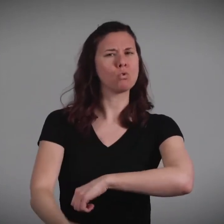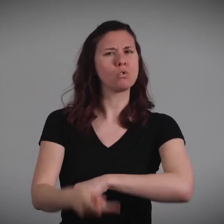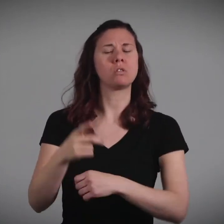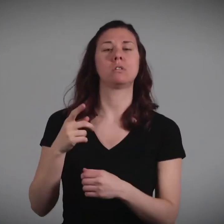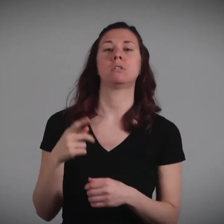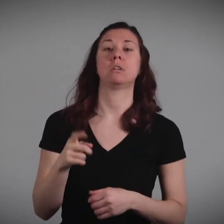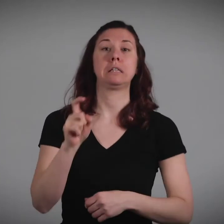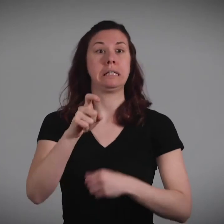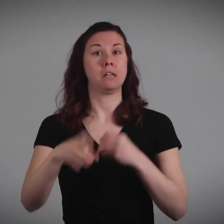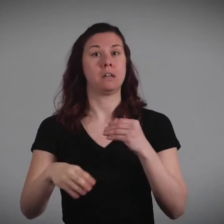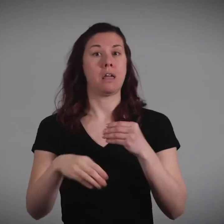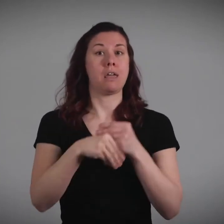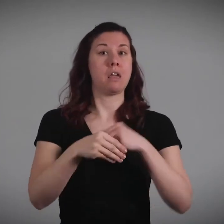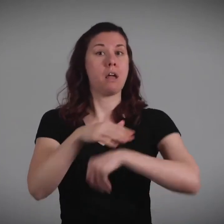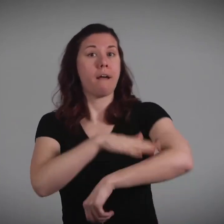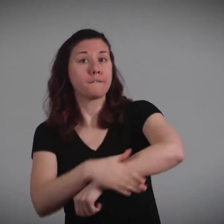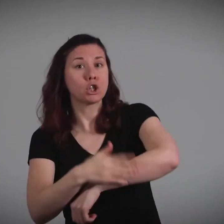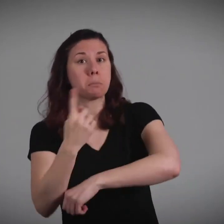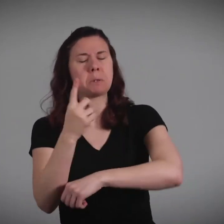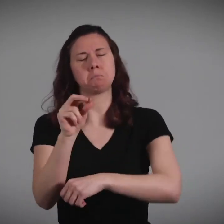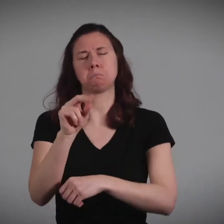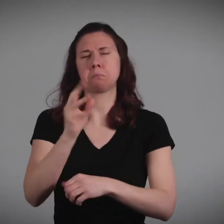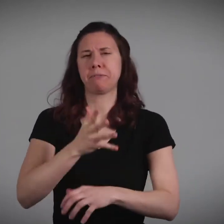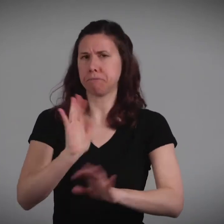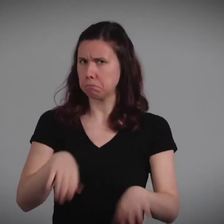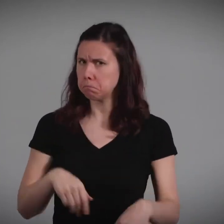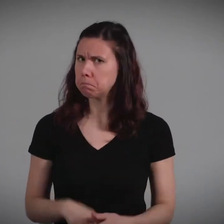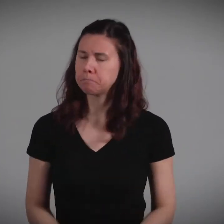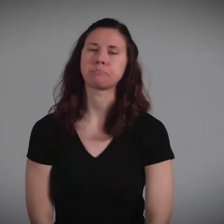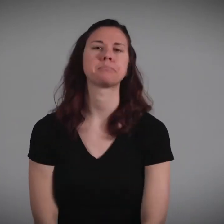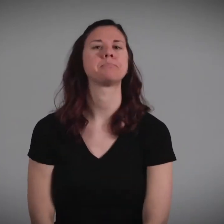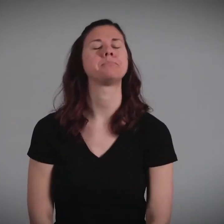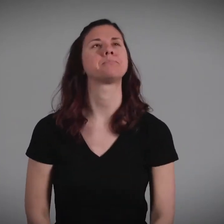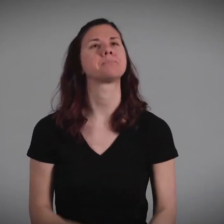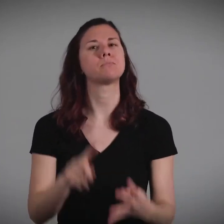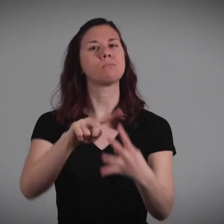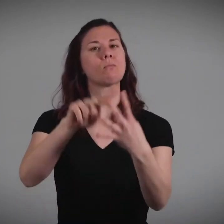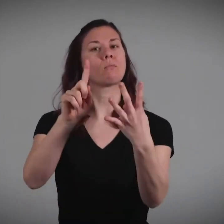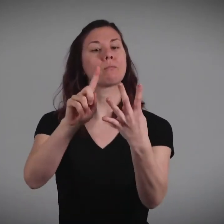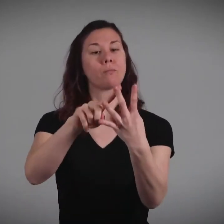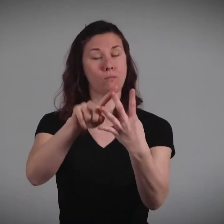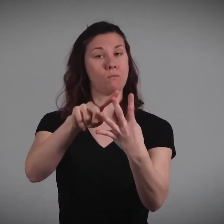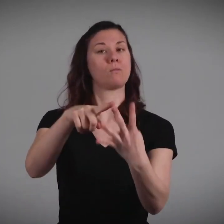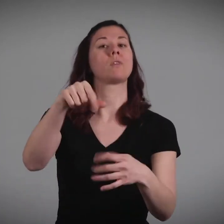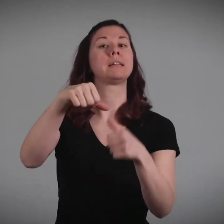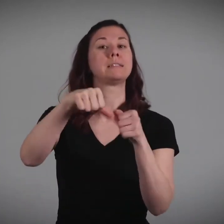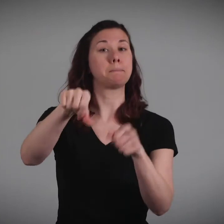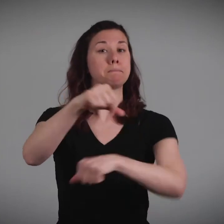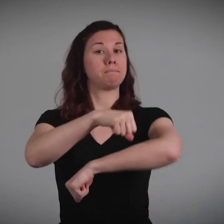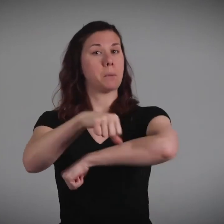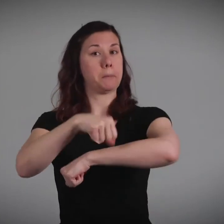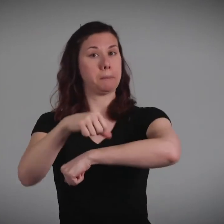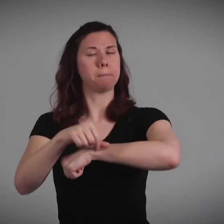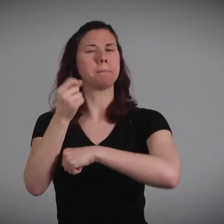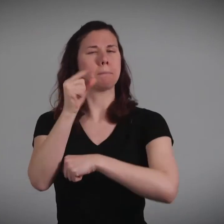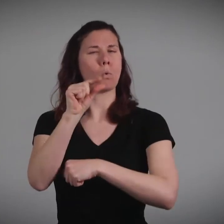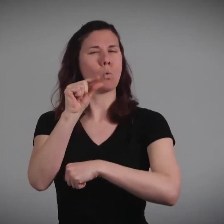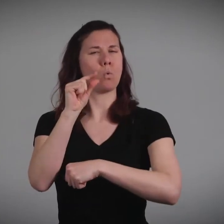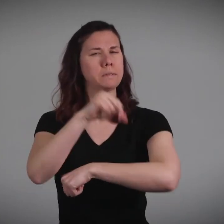and then it falls off on its own. You don't have to cover it up after that time. The special tape that works